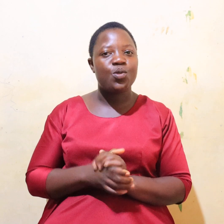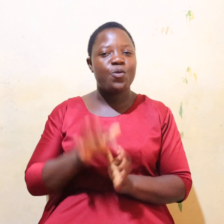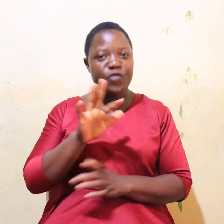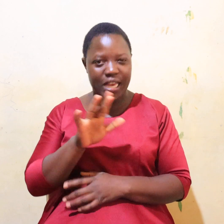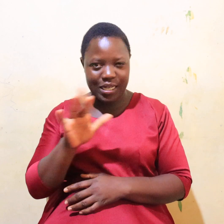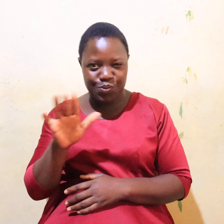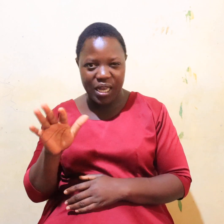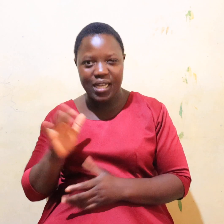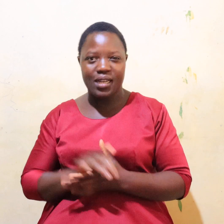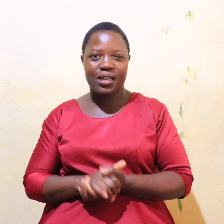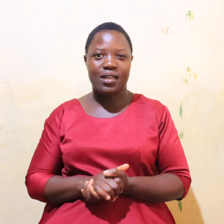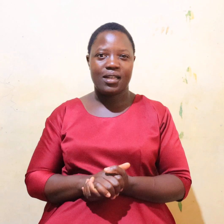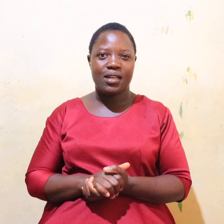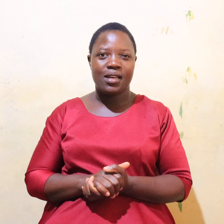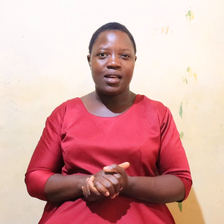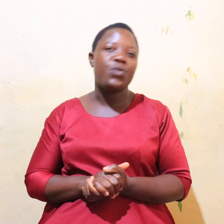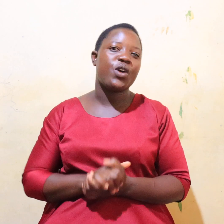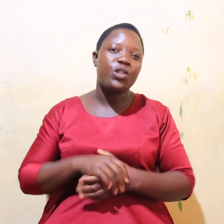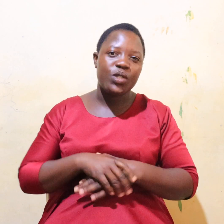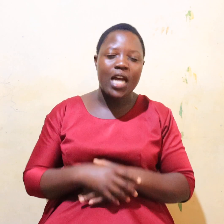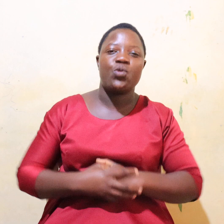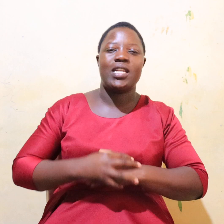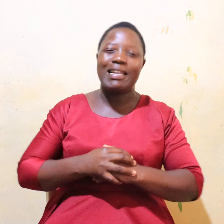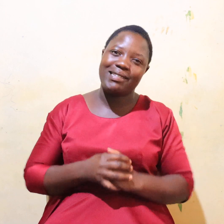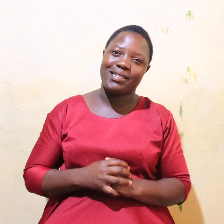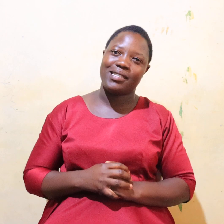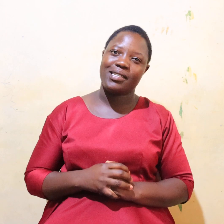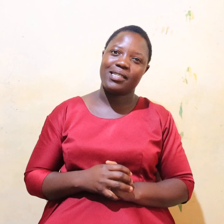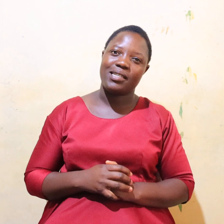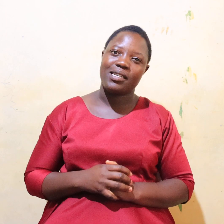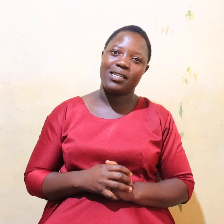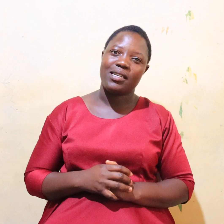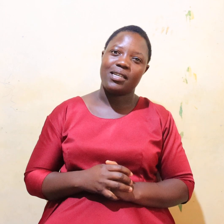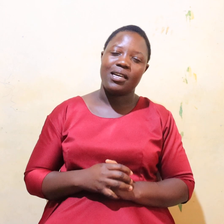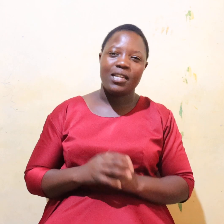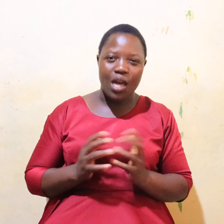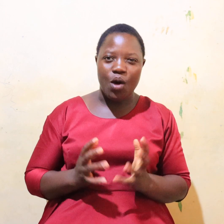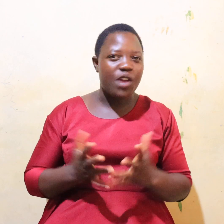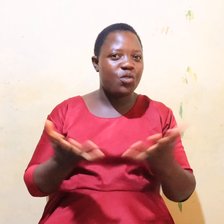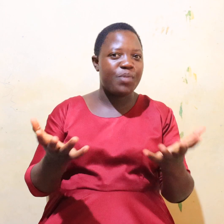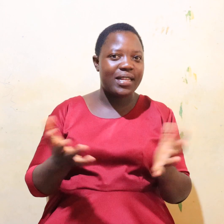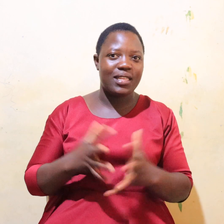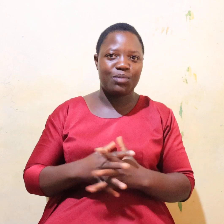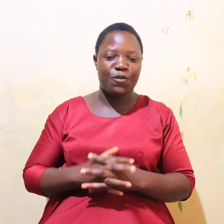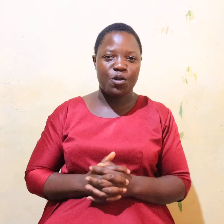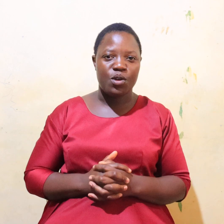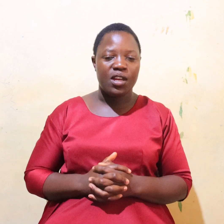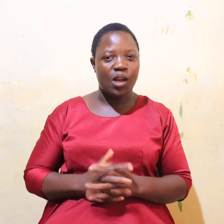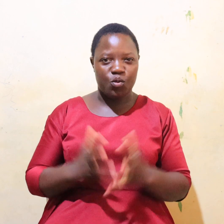fingerspelling. And we are going to start with letters. Now, I know you've made this before. Now,